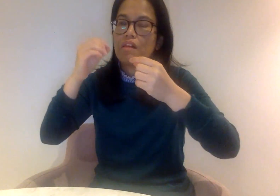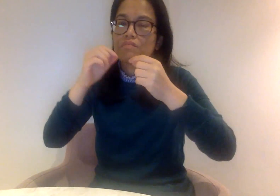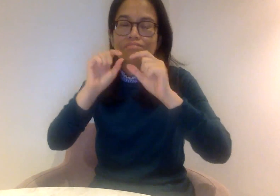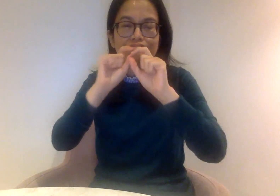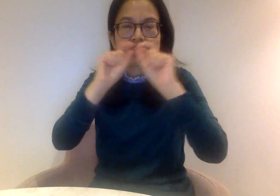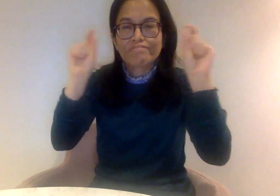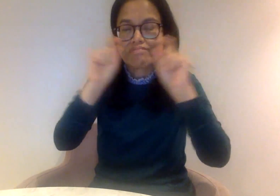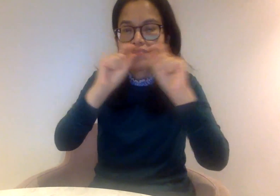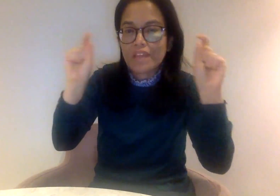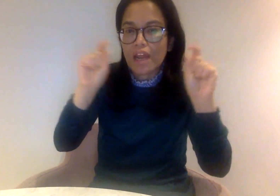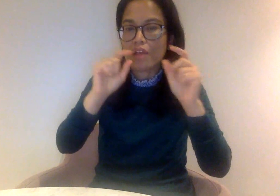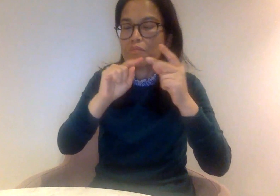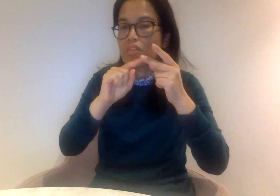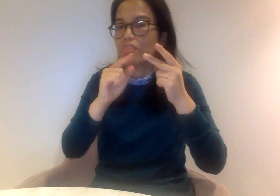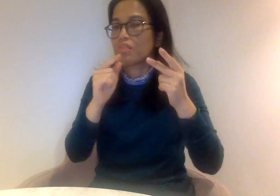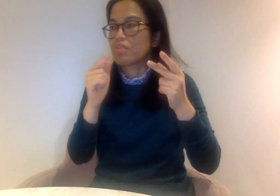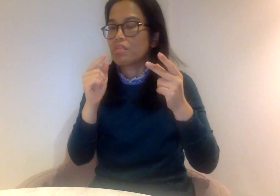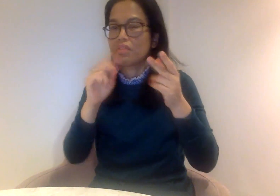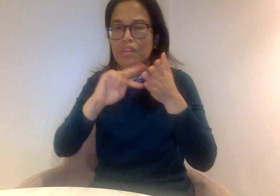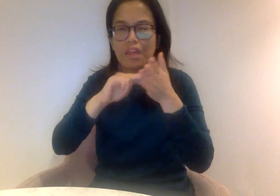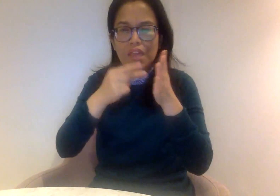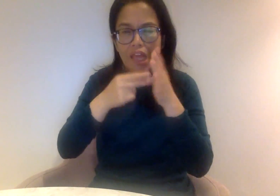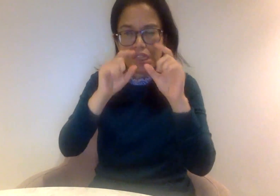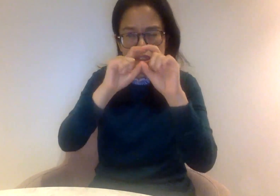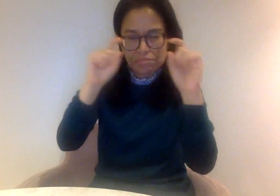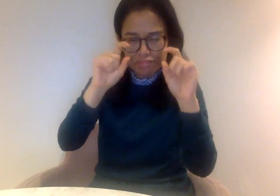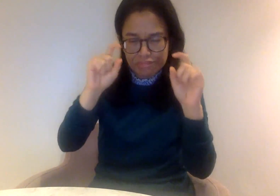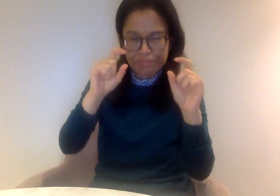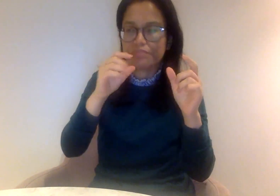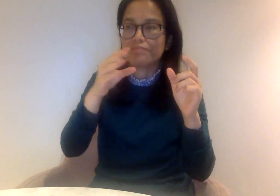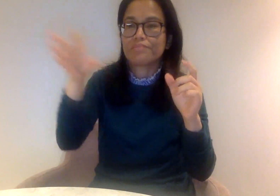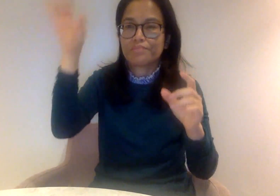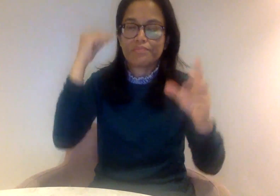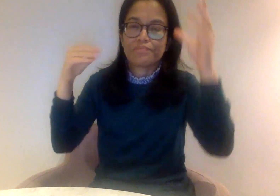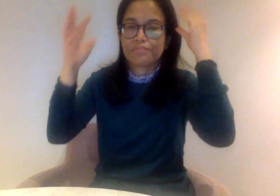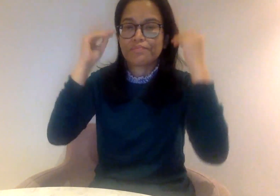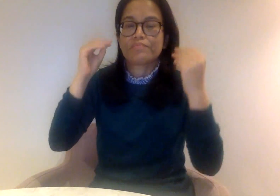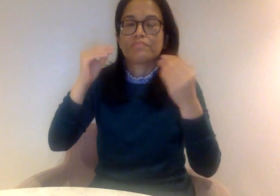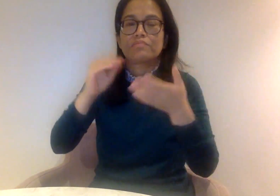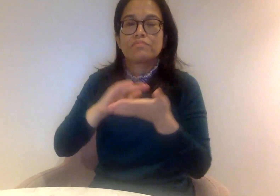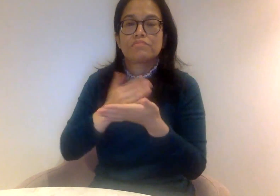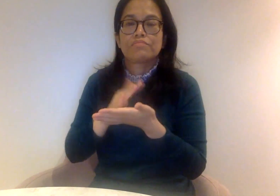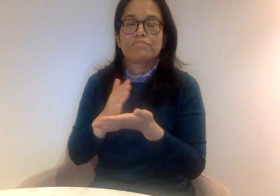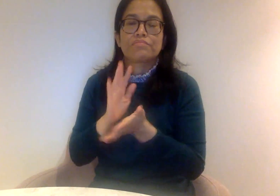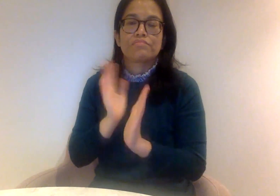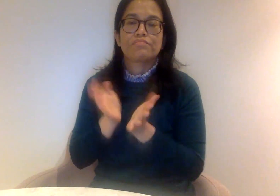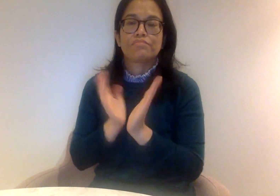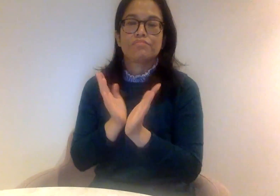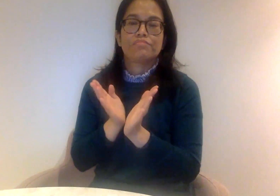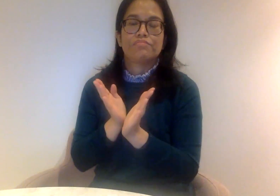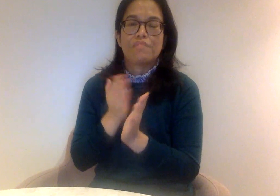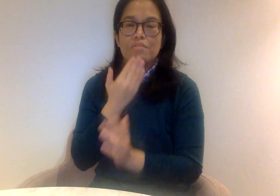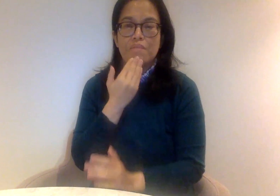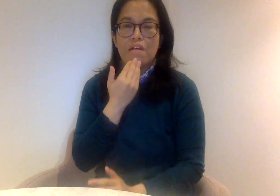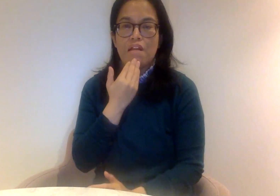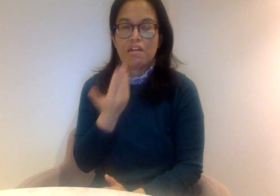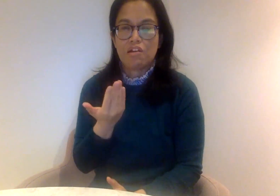what the topic is, if there's any specific terminology or technical terminology. So the interpreter